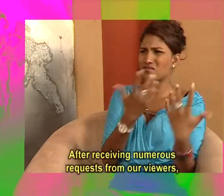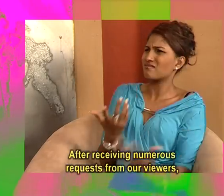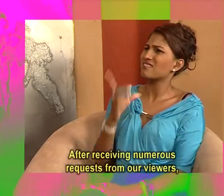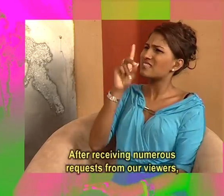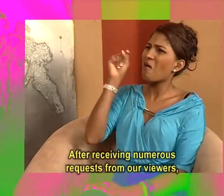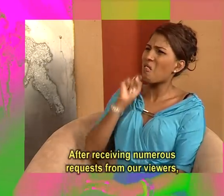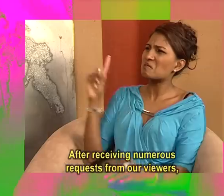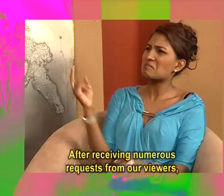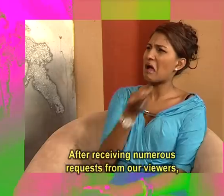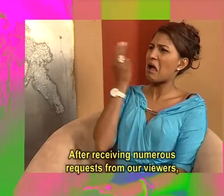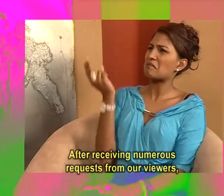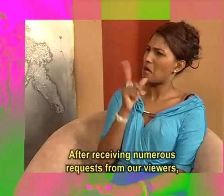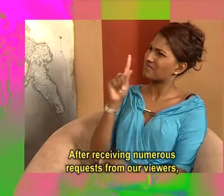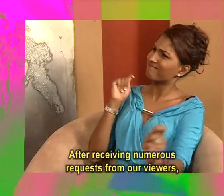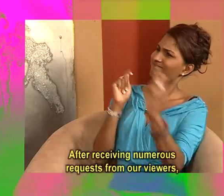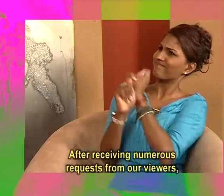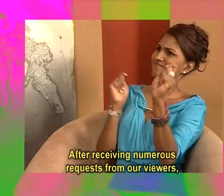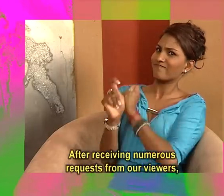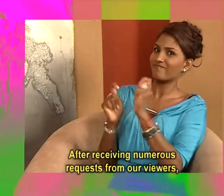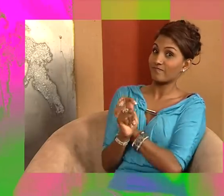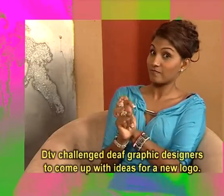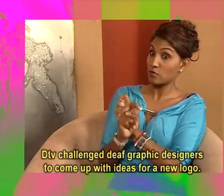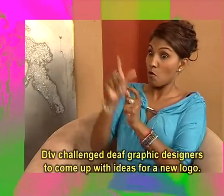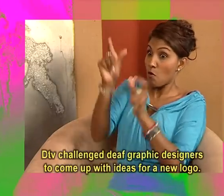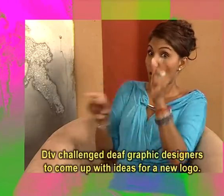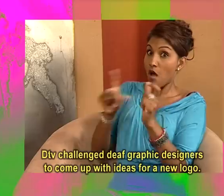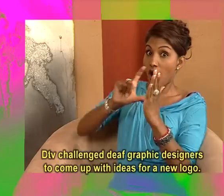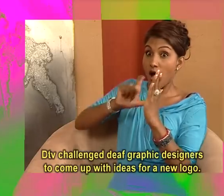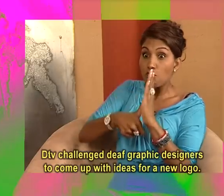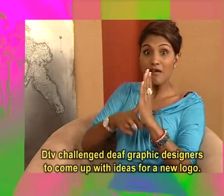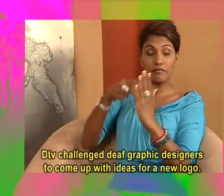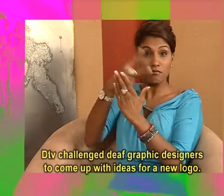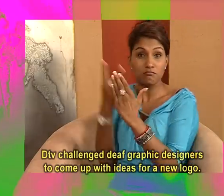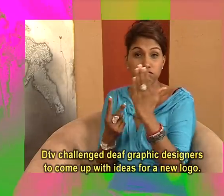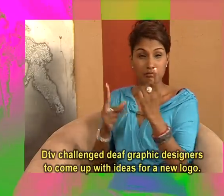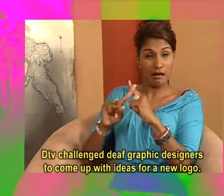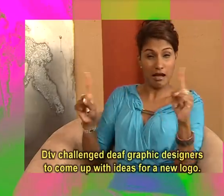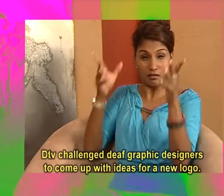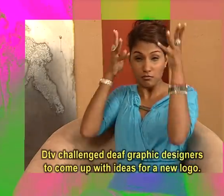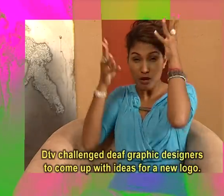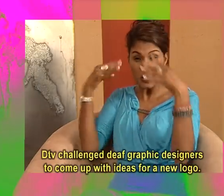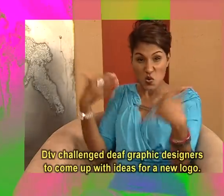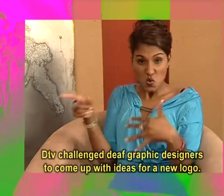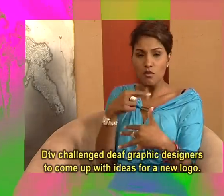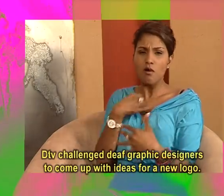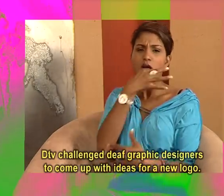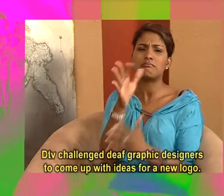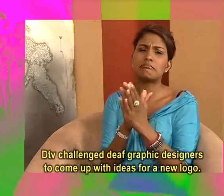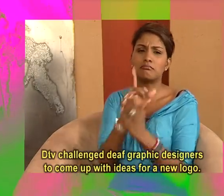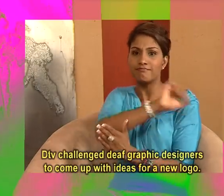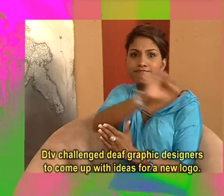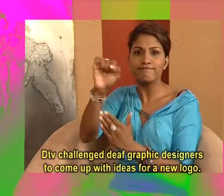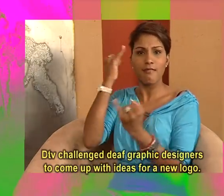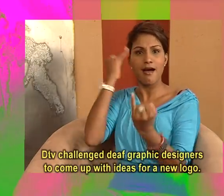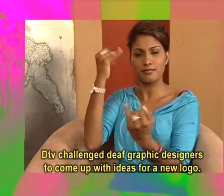After receiving numerous requests from our viewers, DTV challenged deaf graphic designers to come up with ideas for a new